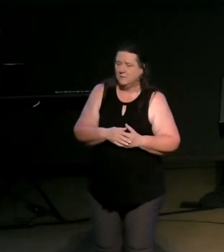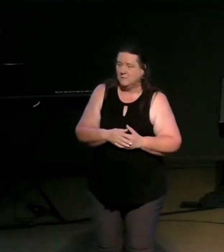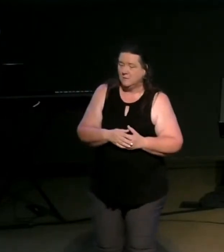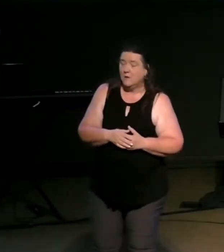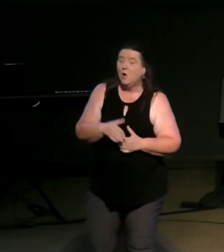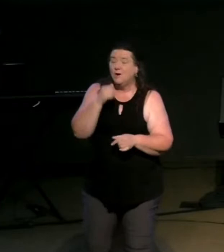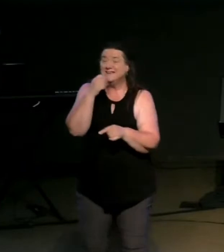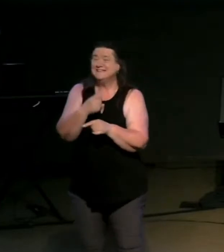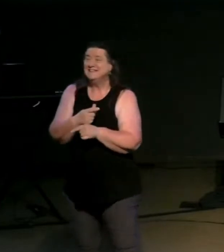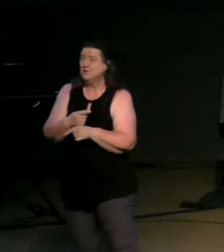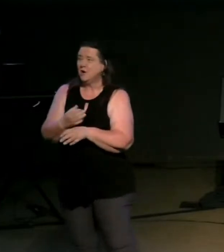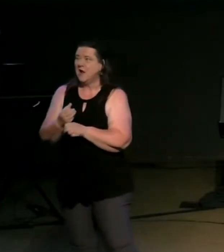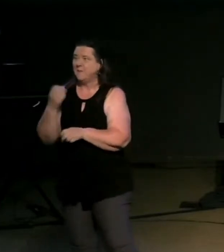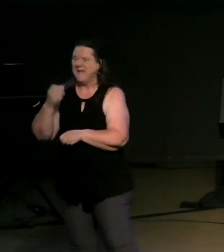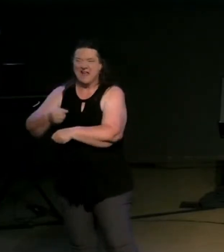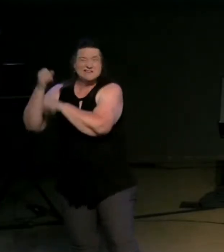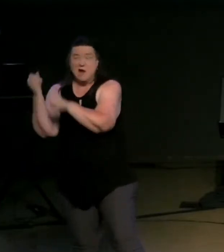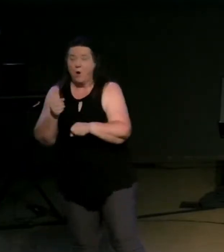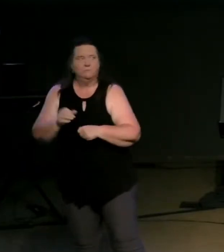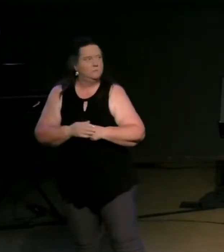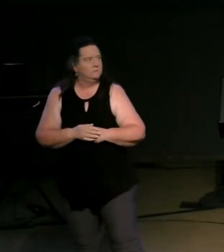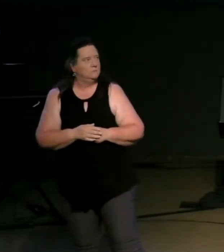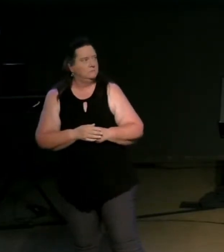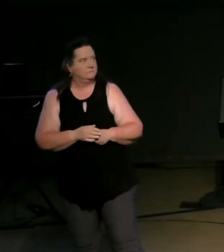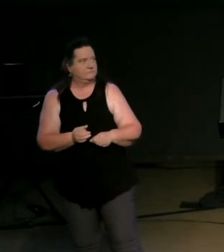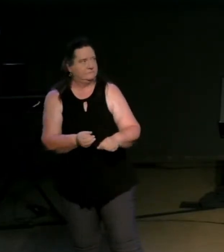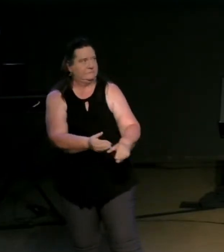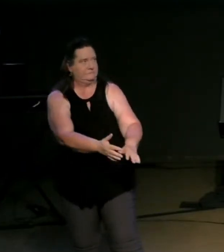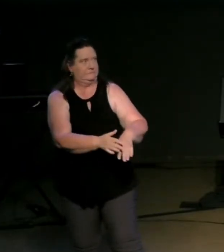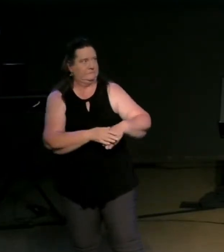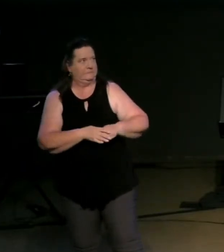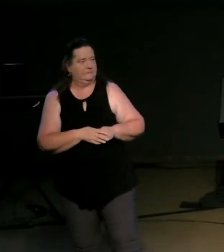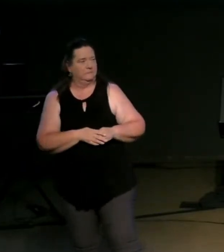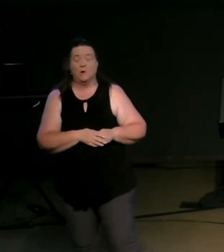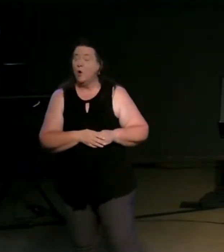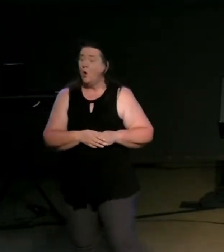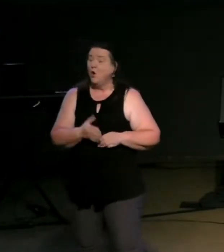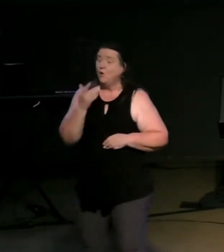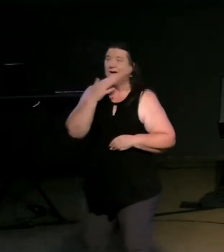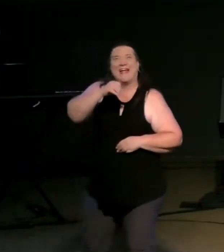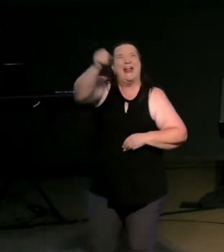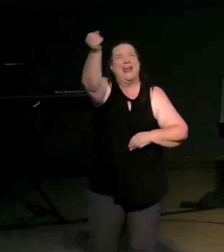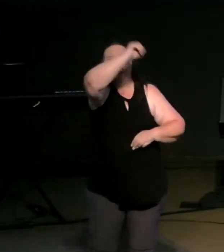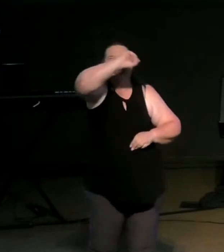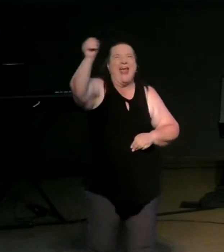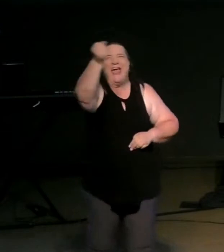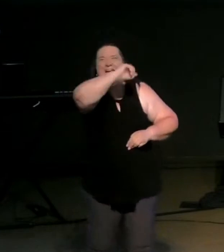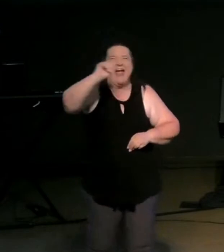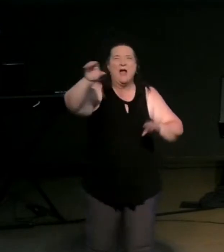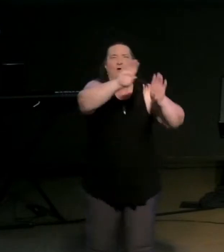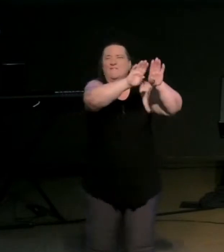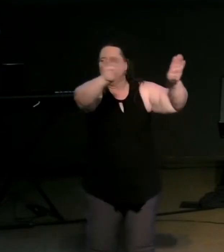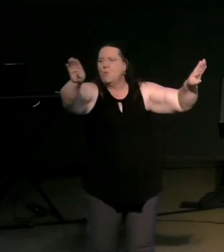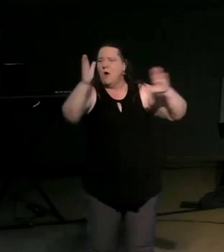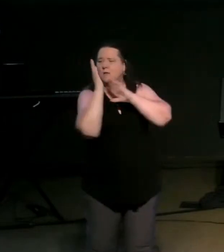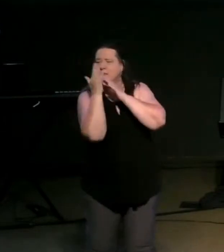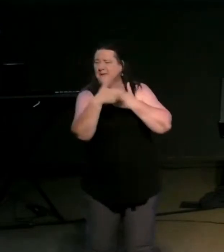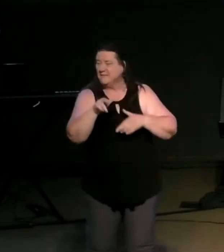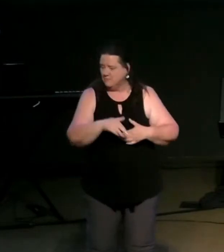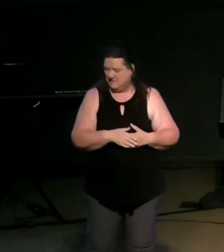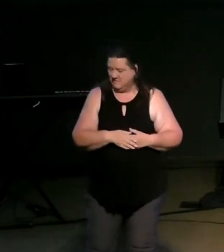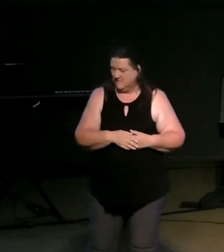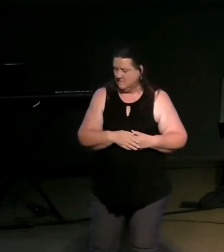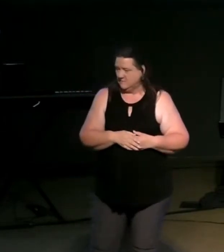or create that crayola masterpiece of a lifetime all over the bedroom walls we could go on